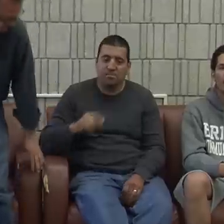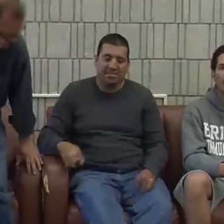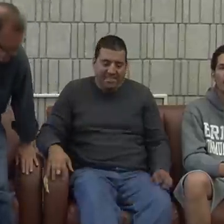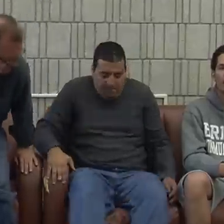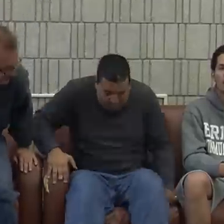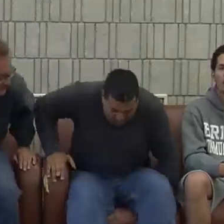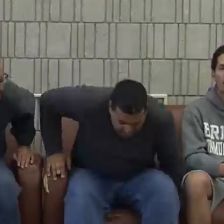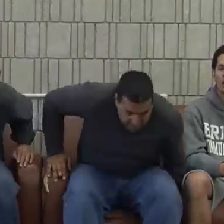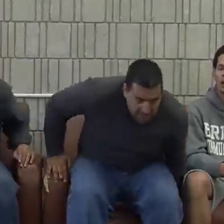area.